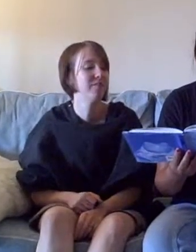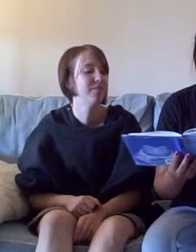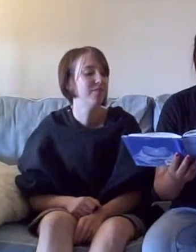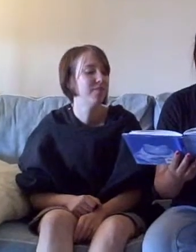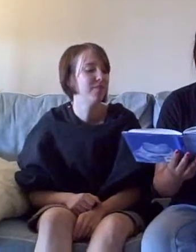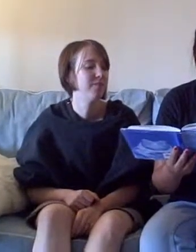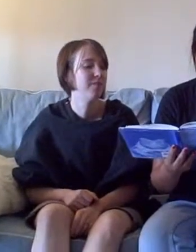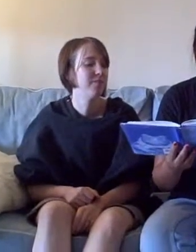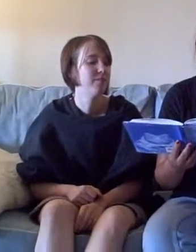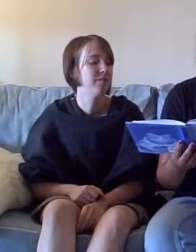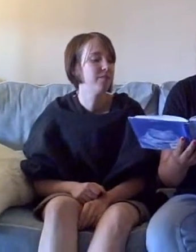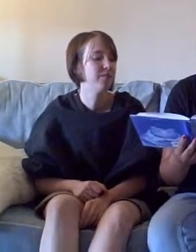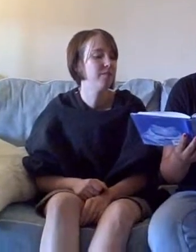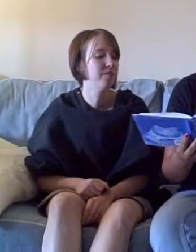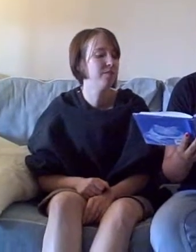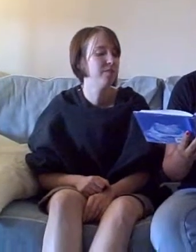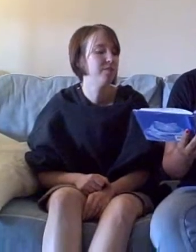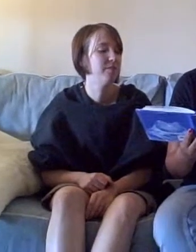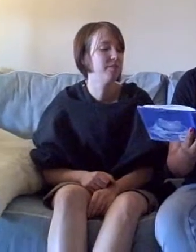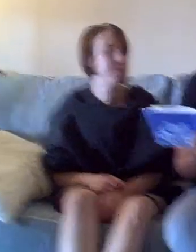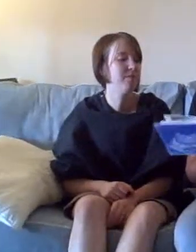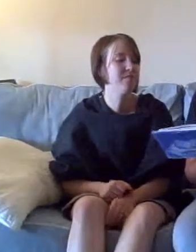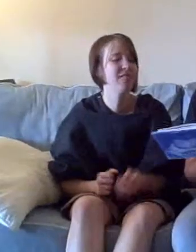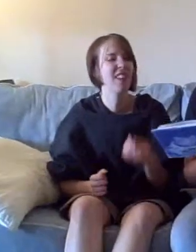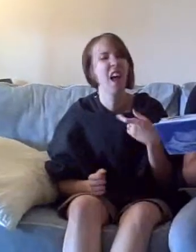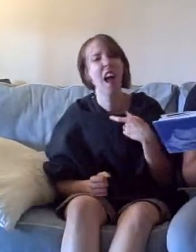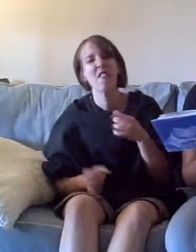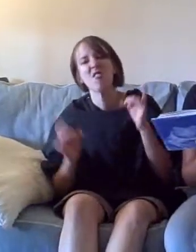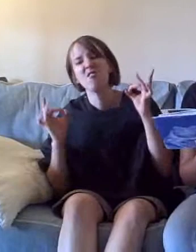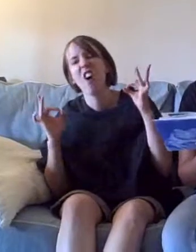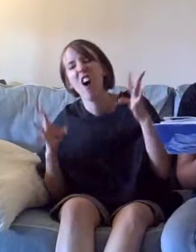Be afflicted with a demeaning nickname.